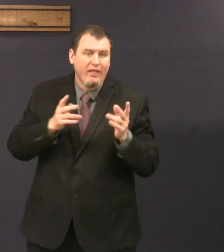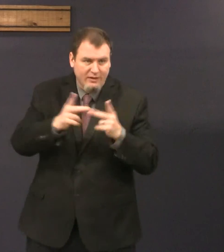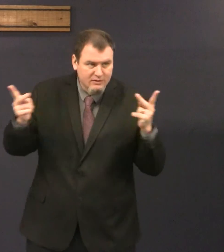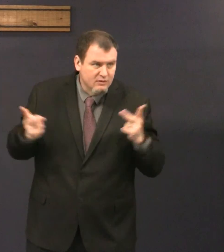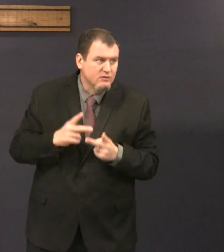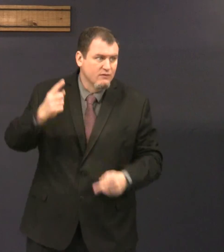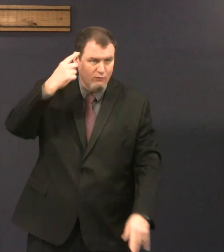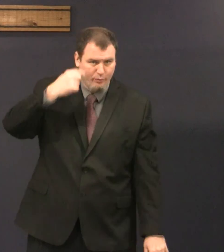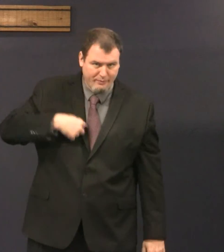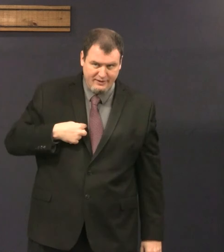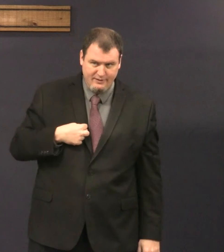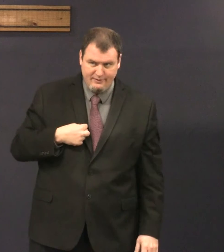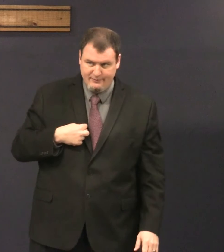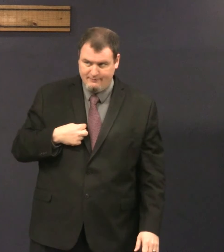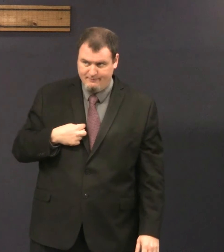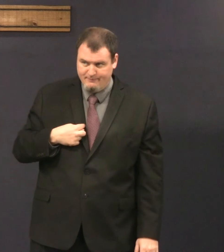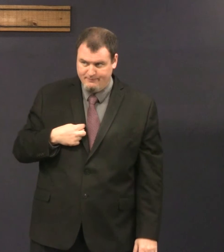That is preparing the place for us.